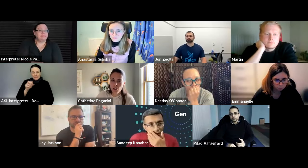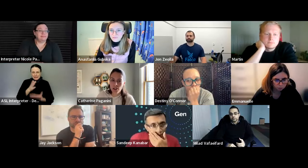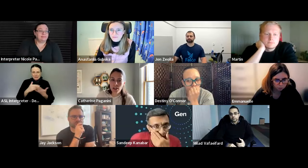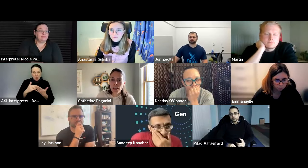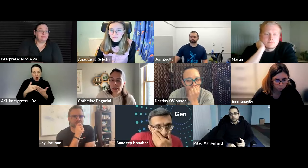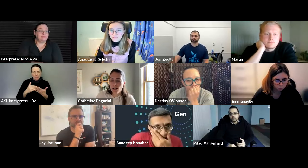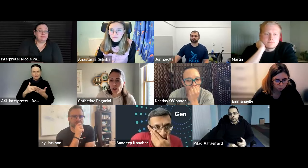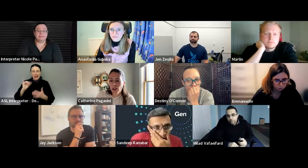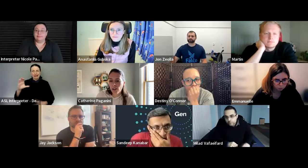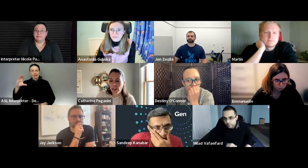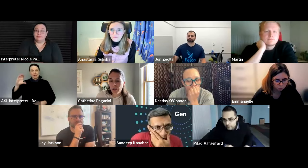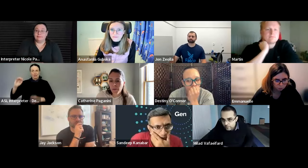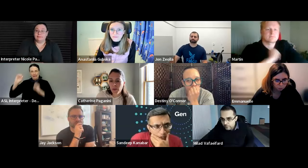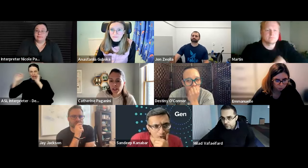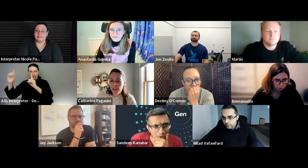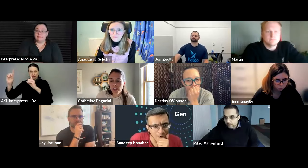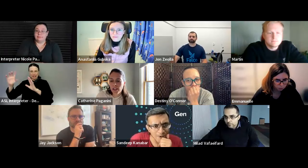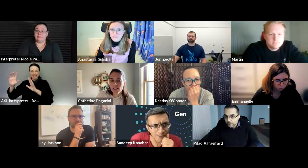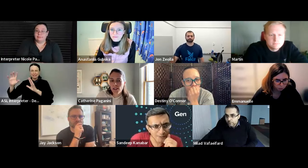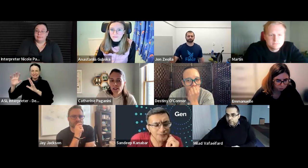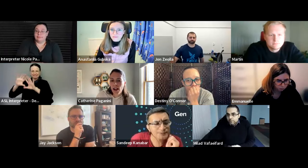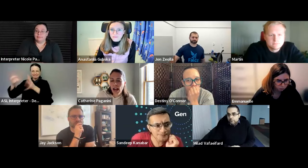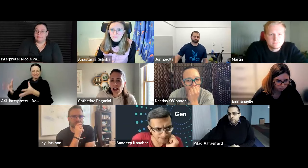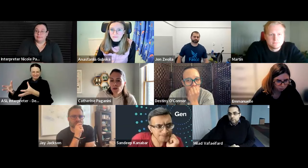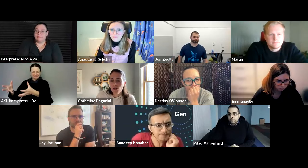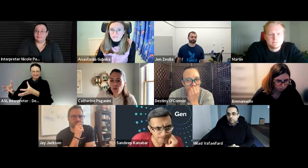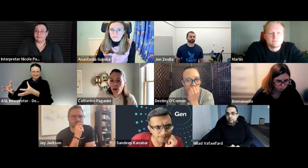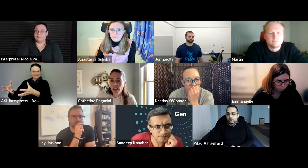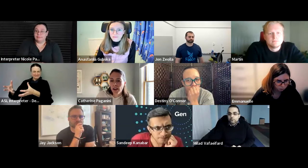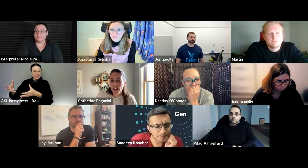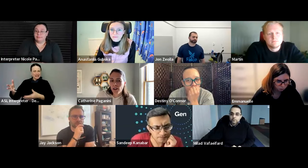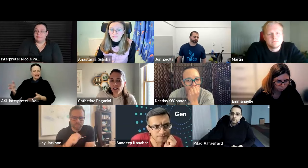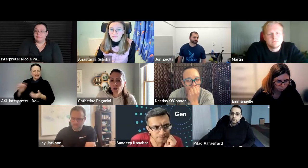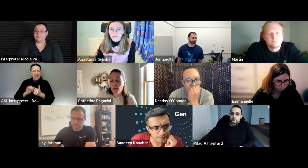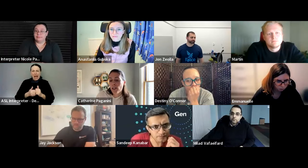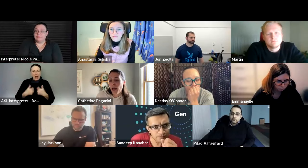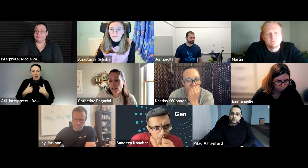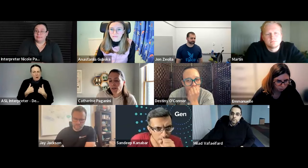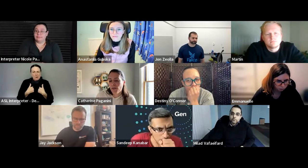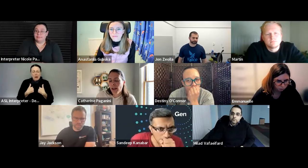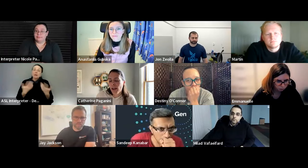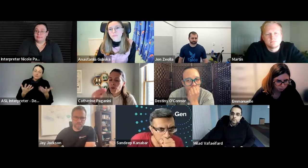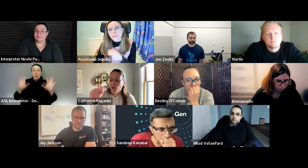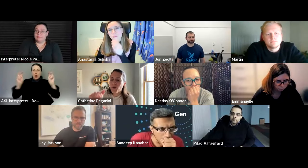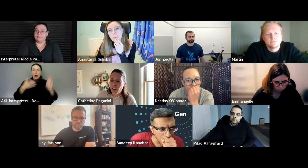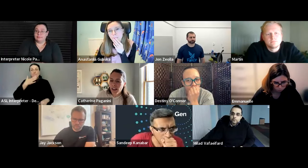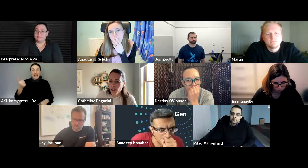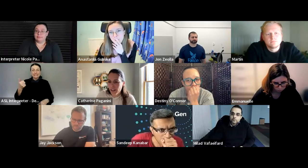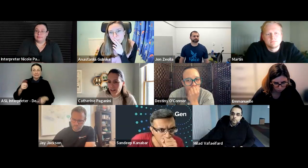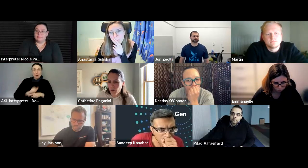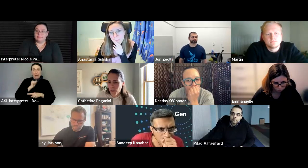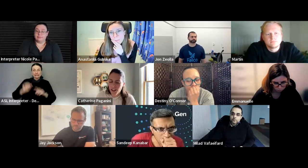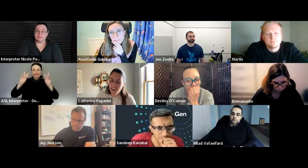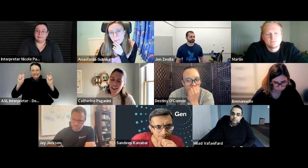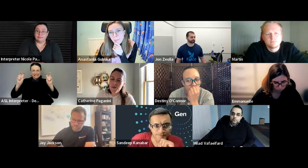education as well um is how do i or best practices i know you you've